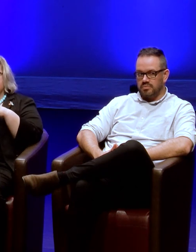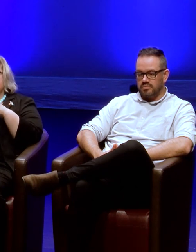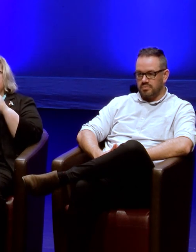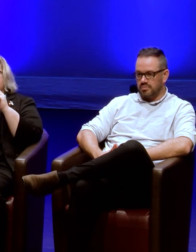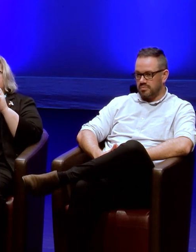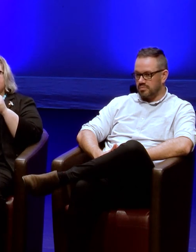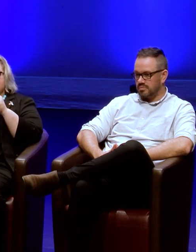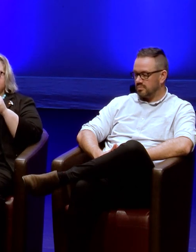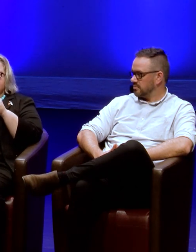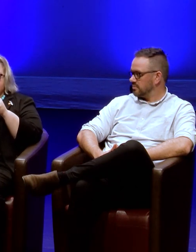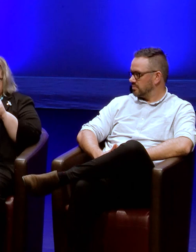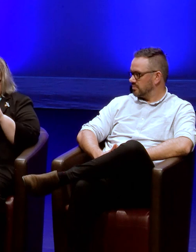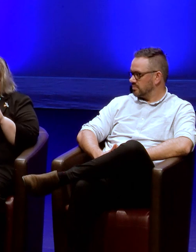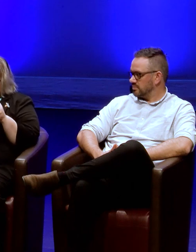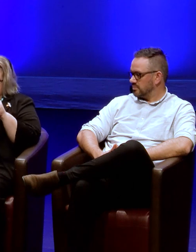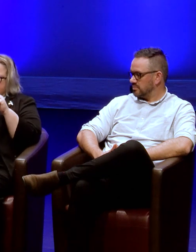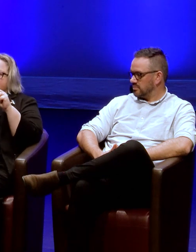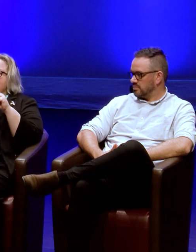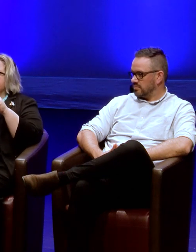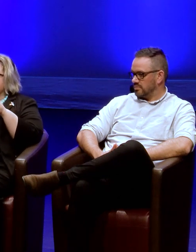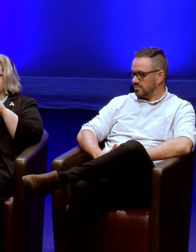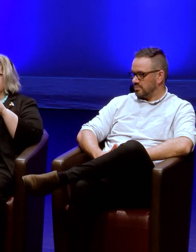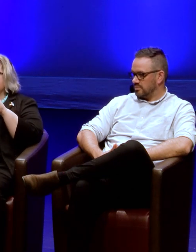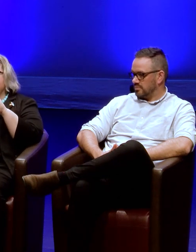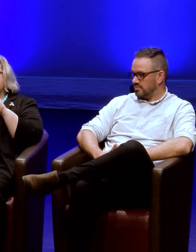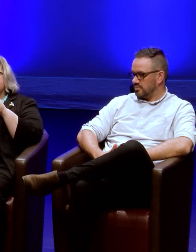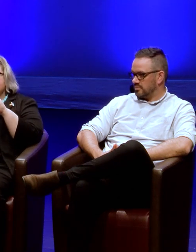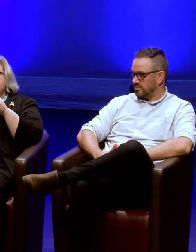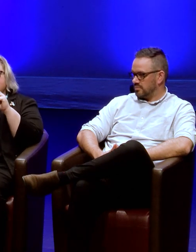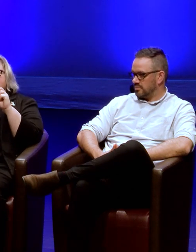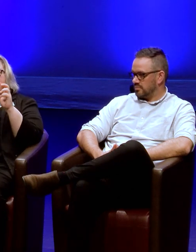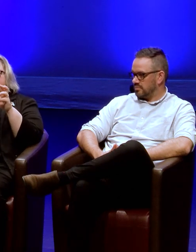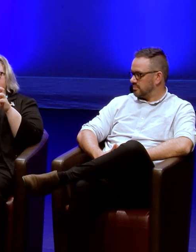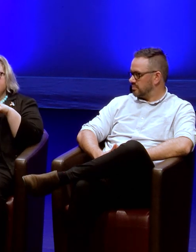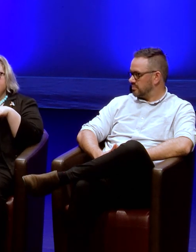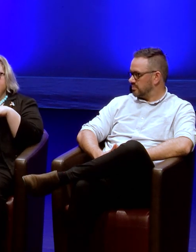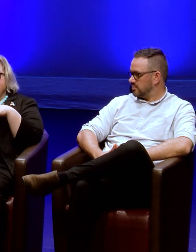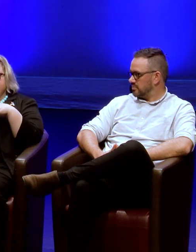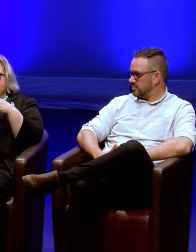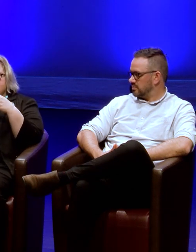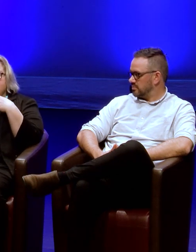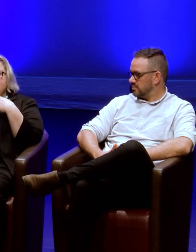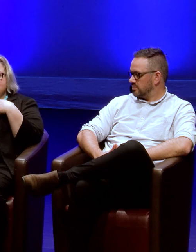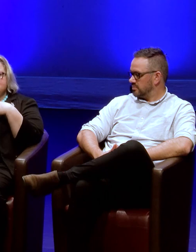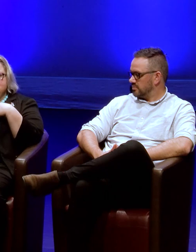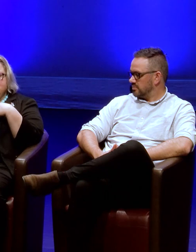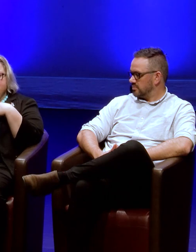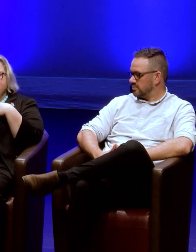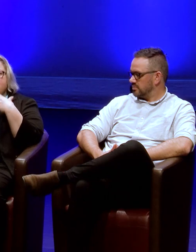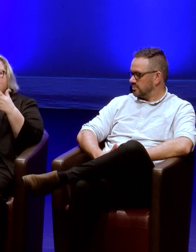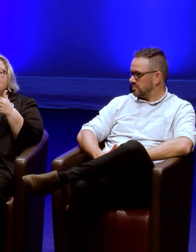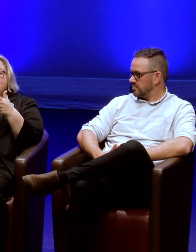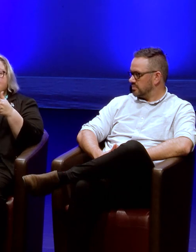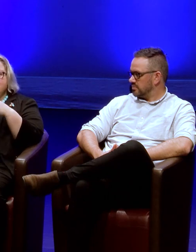I have tried to create four different profiles that are not my personal